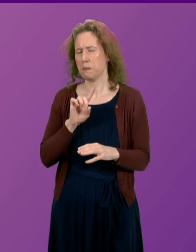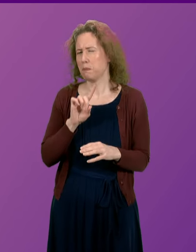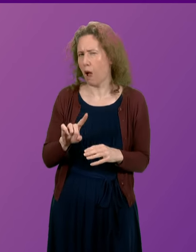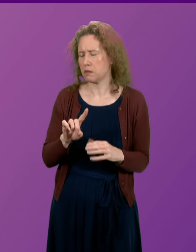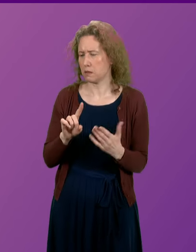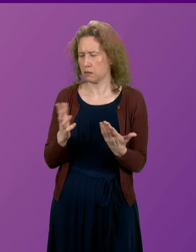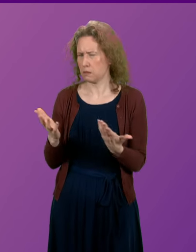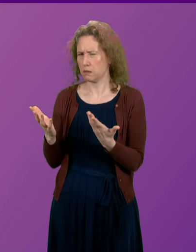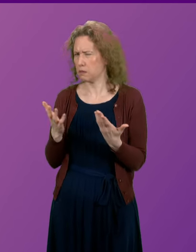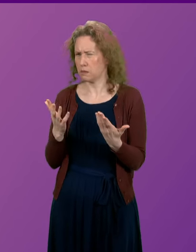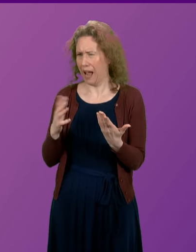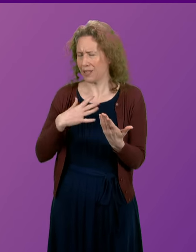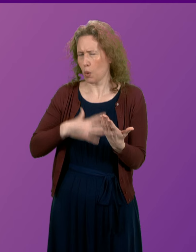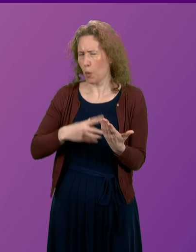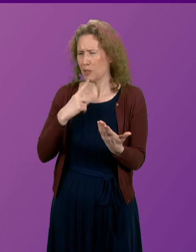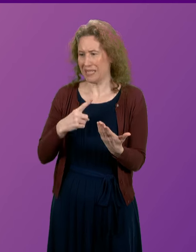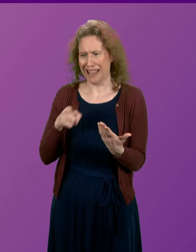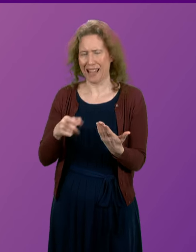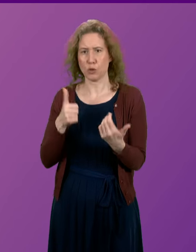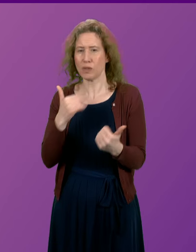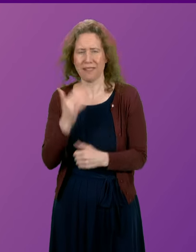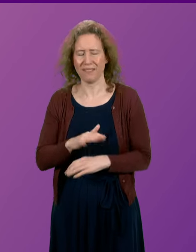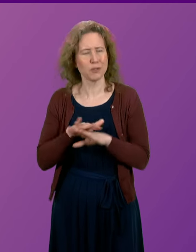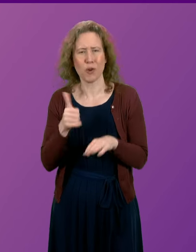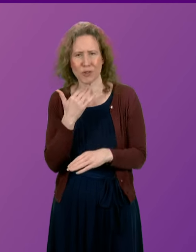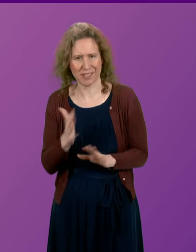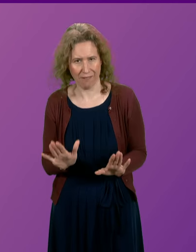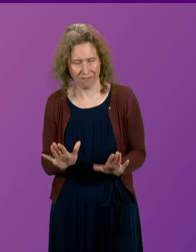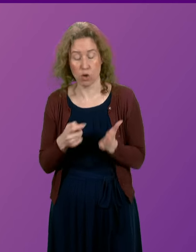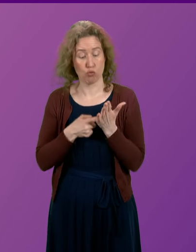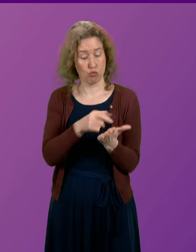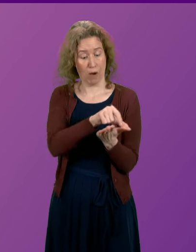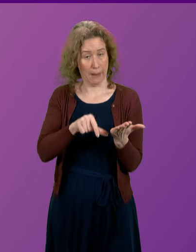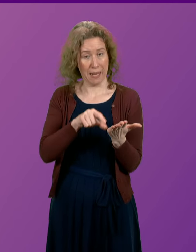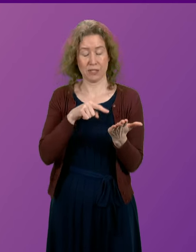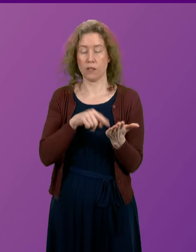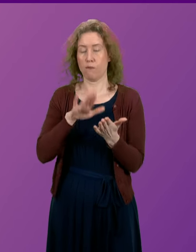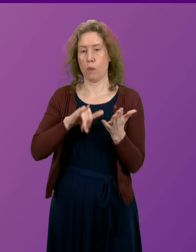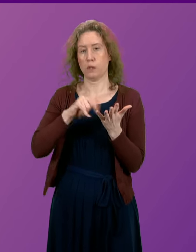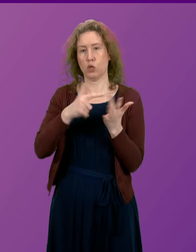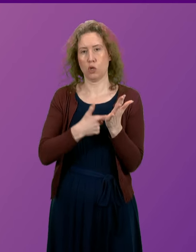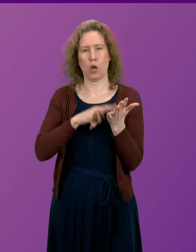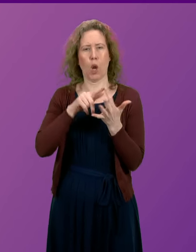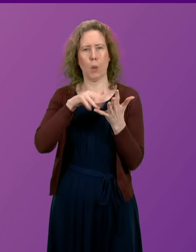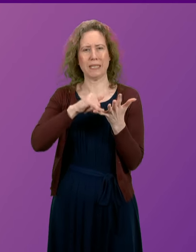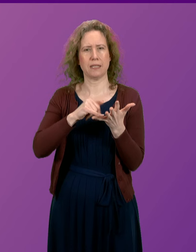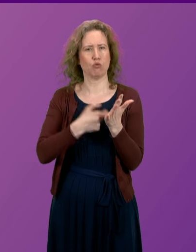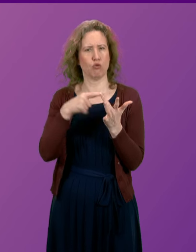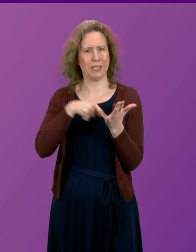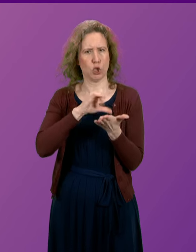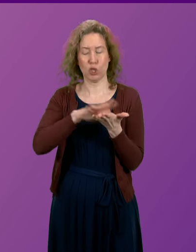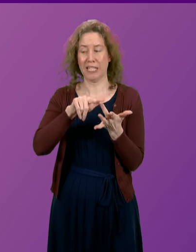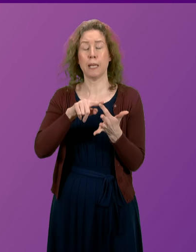don't in any way want to say that that is good enough. The recommendations of Sir Lewis Ritchie must be implemented,